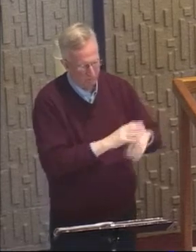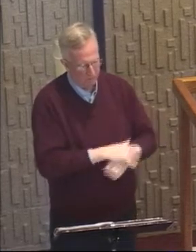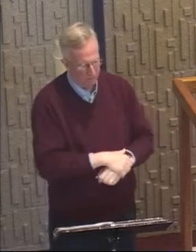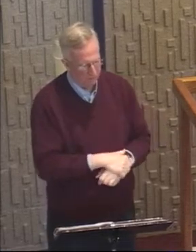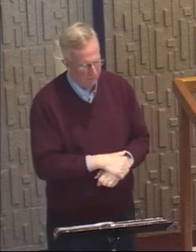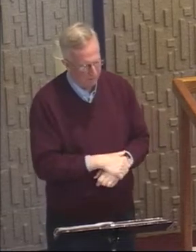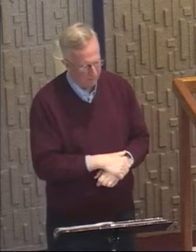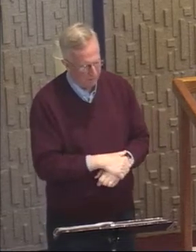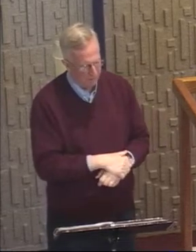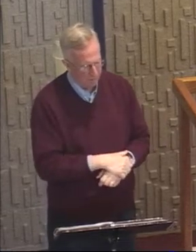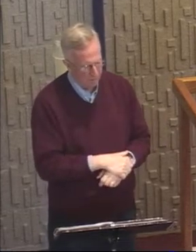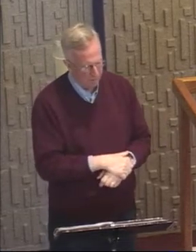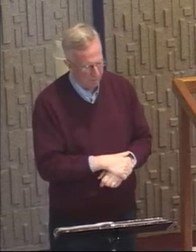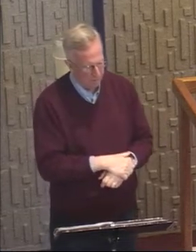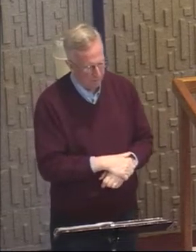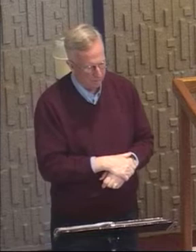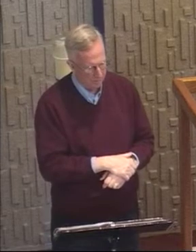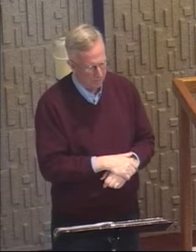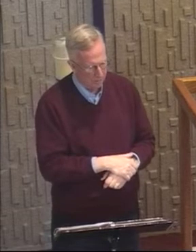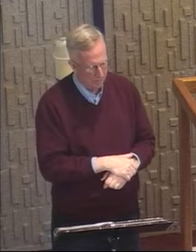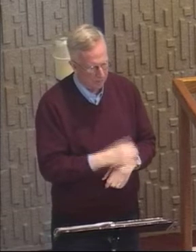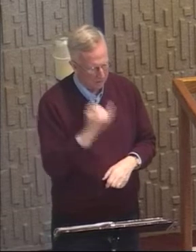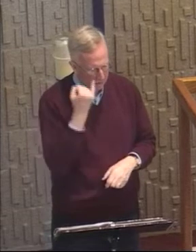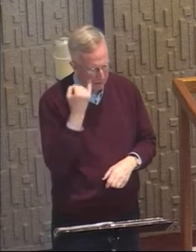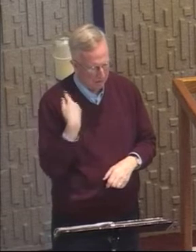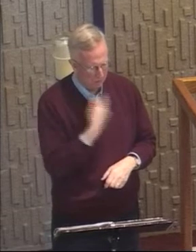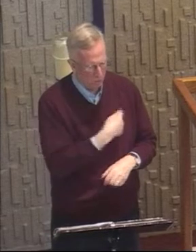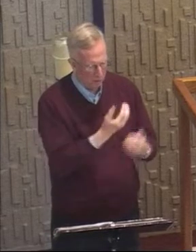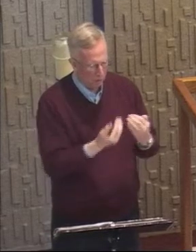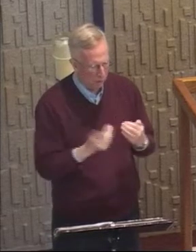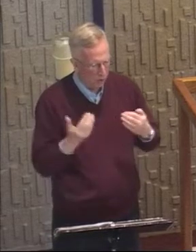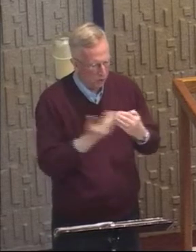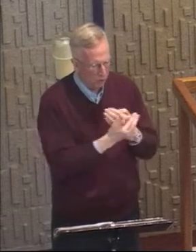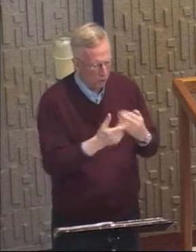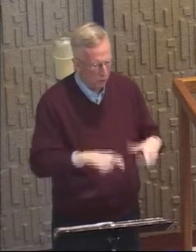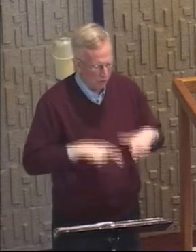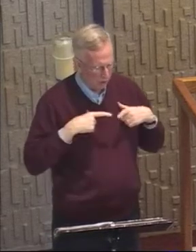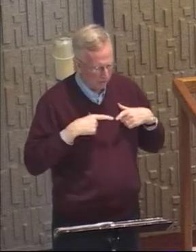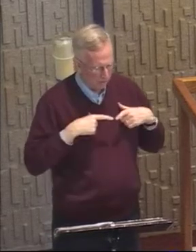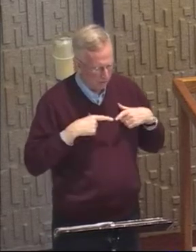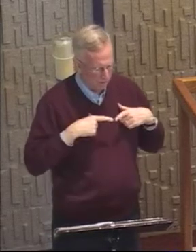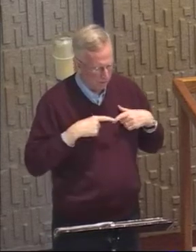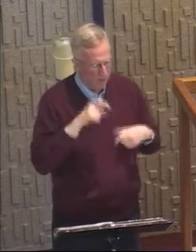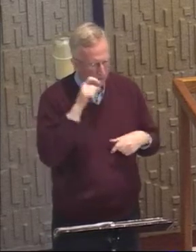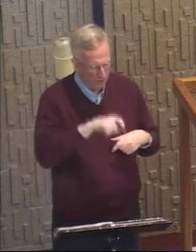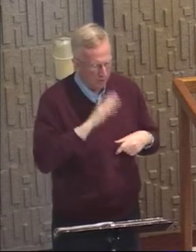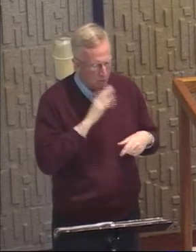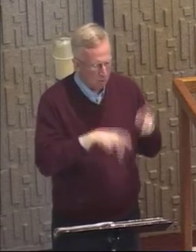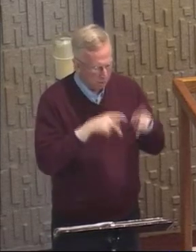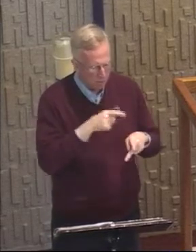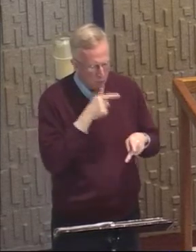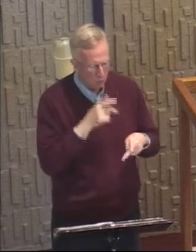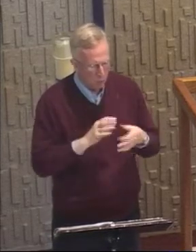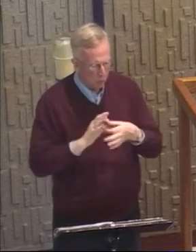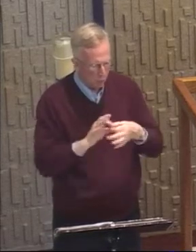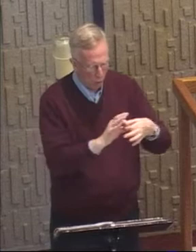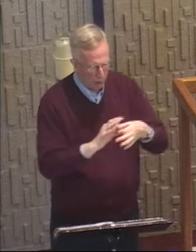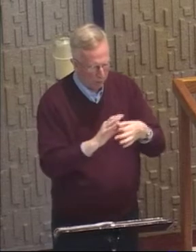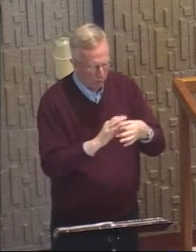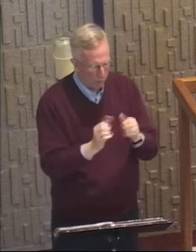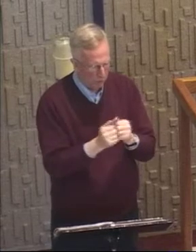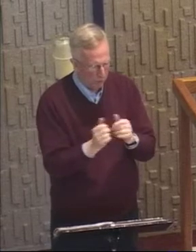In order for us to receive new life again and again and again, we need to be people who cooperate with what Jesus is calling